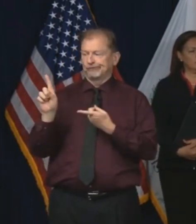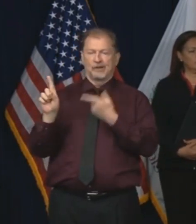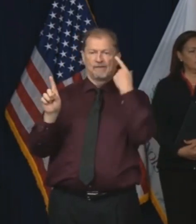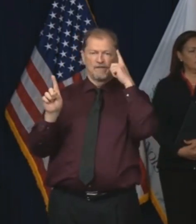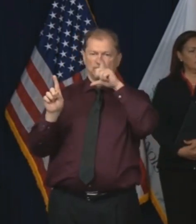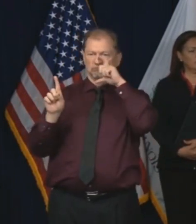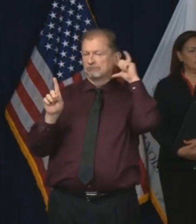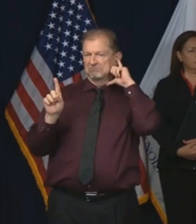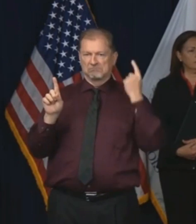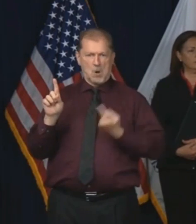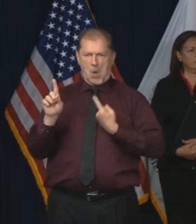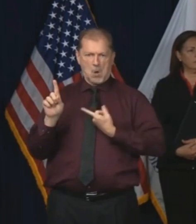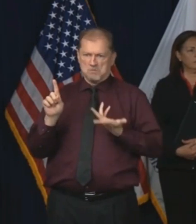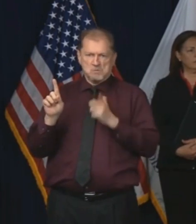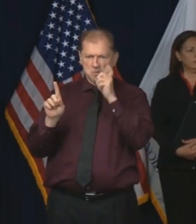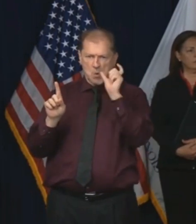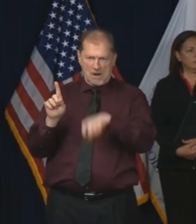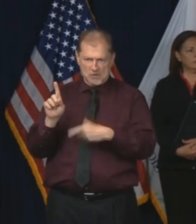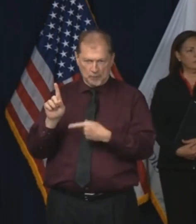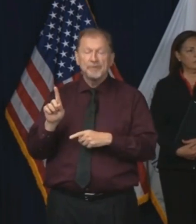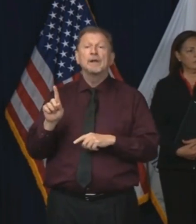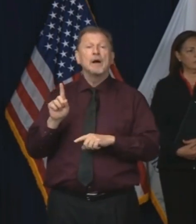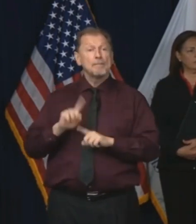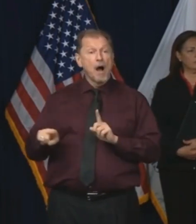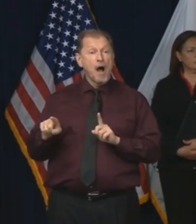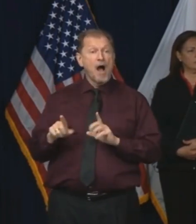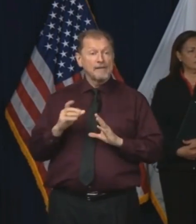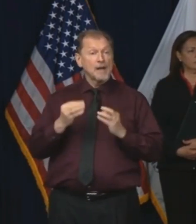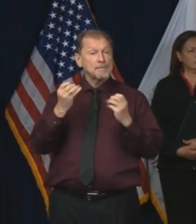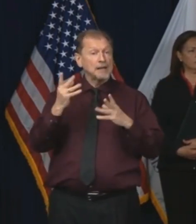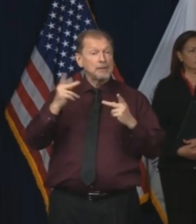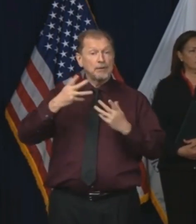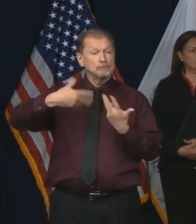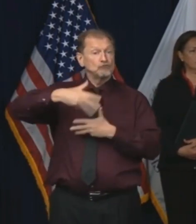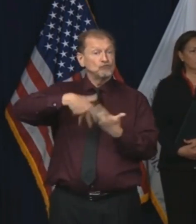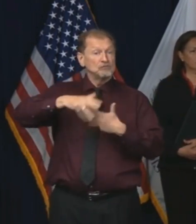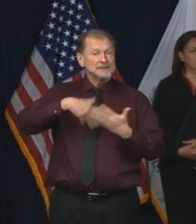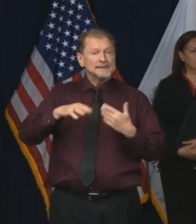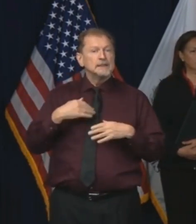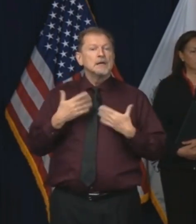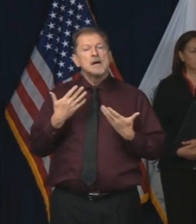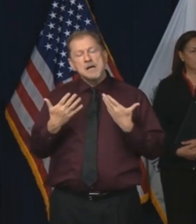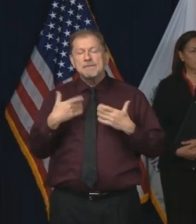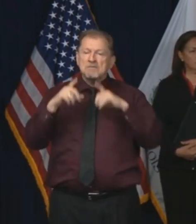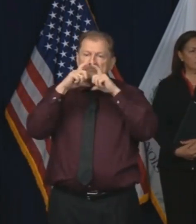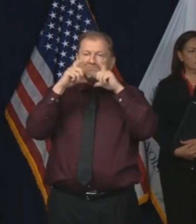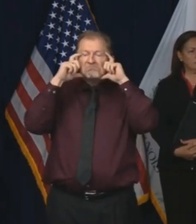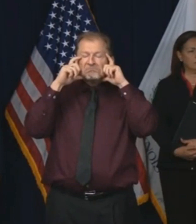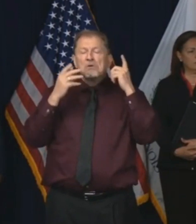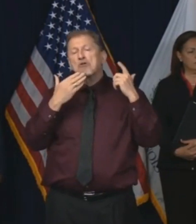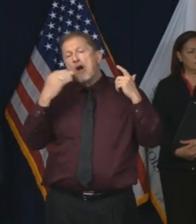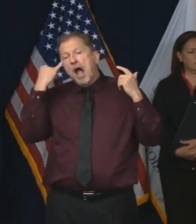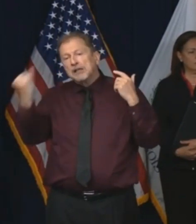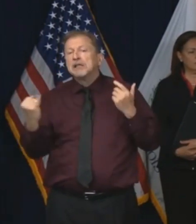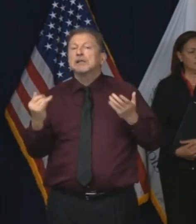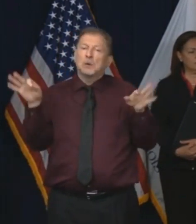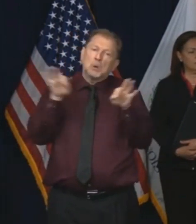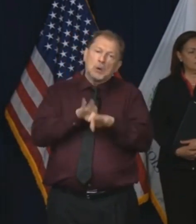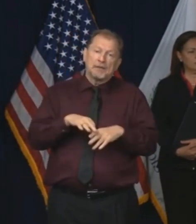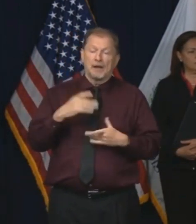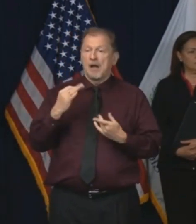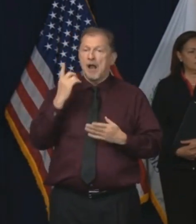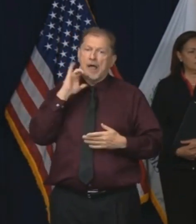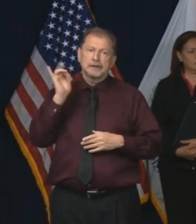people, you know, it is perfectly fine to walk around and just breathe the air without having to wear a mask. But, but if you're going into an area,